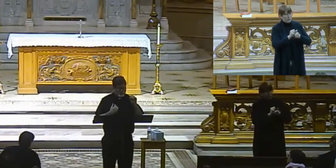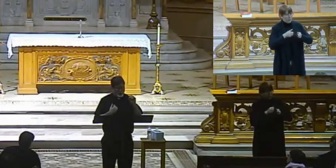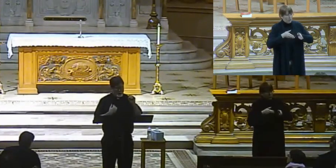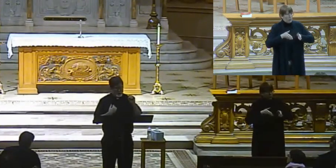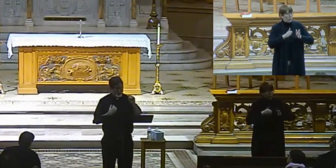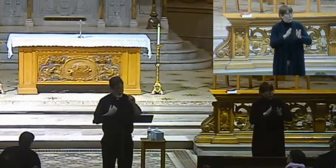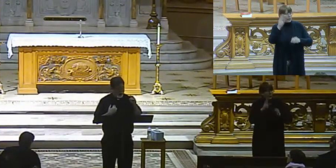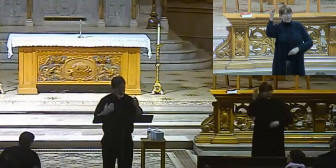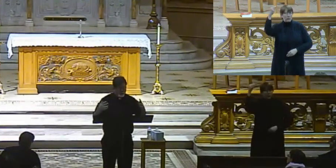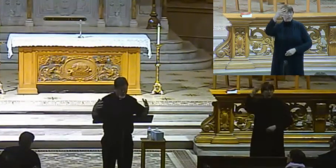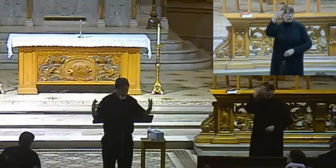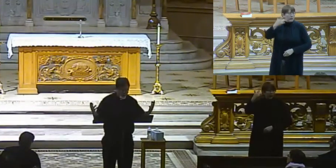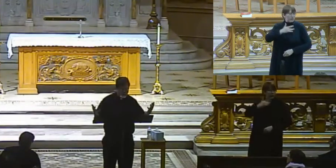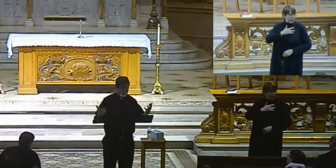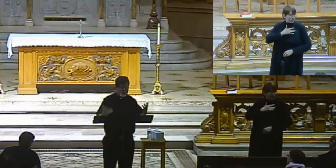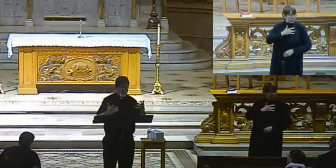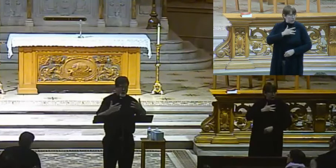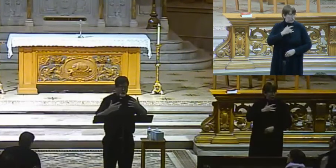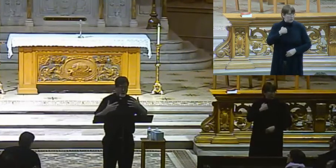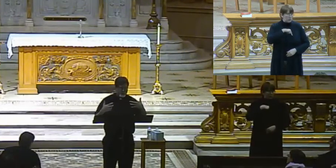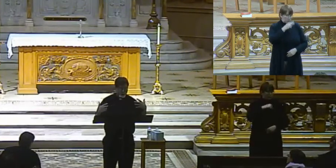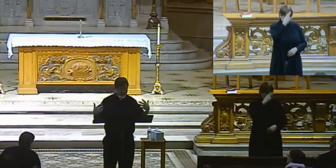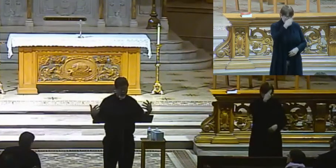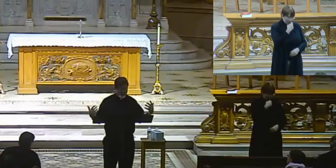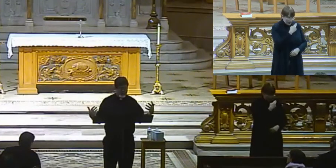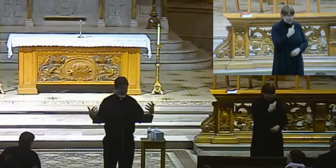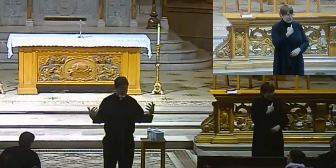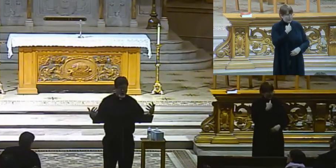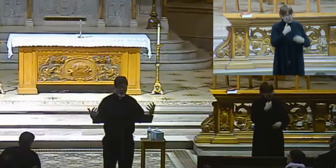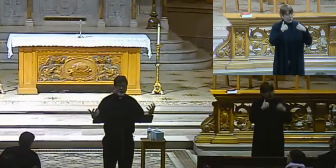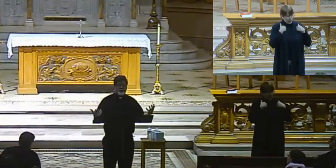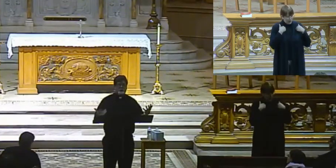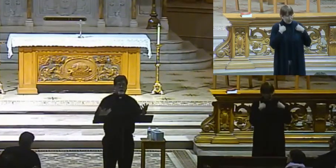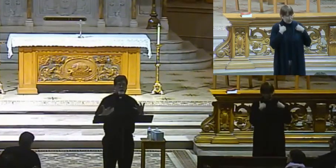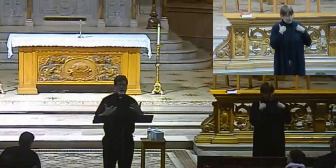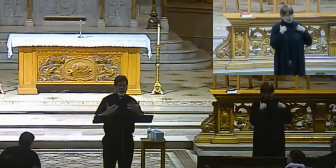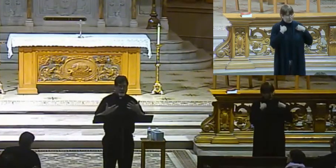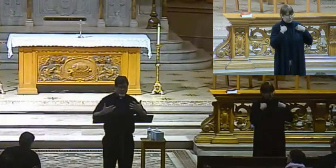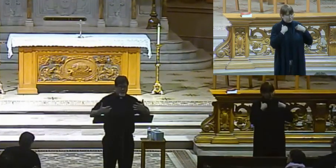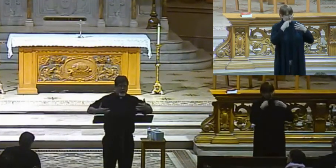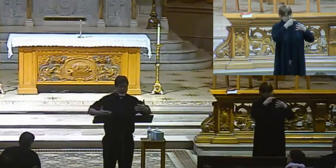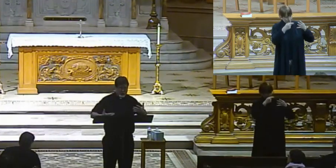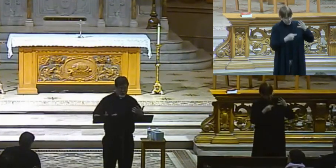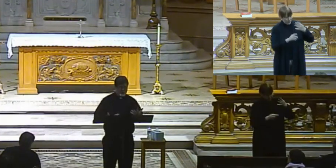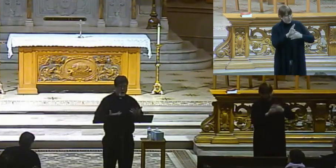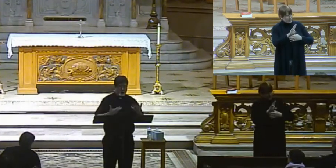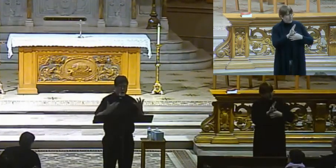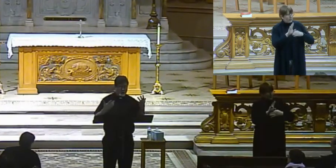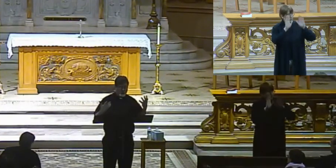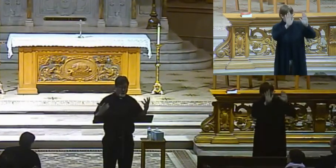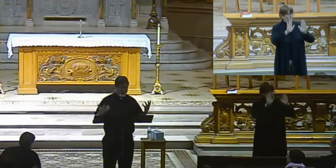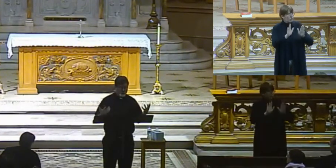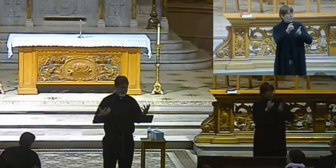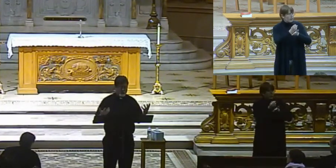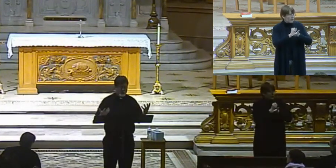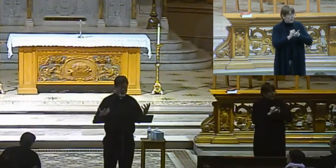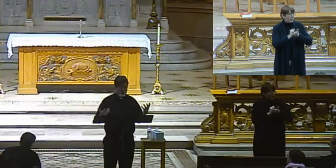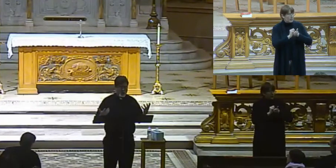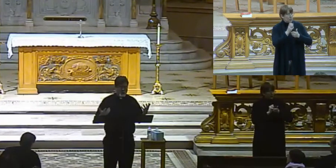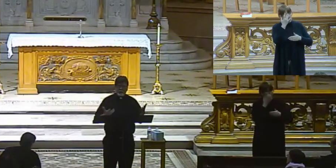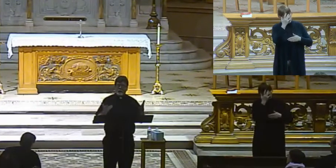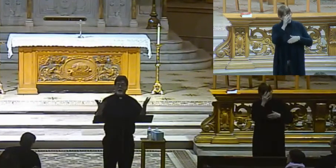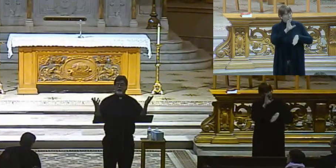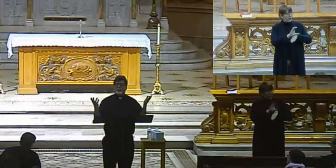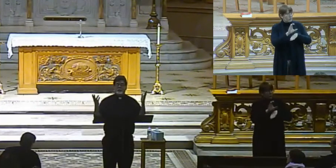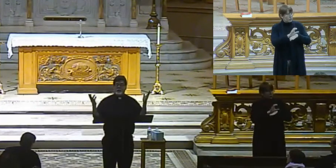of grace, all right? But we say because we possess these great sacraments, that is part of the holiness of the church.